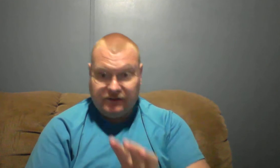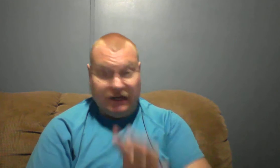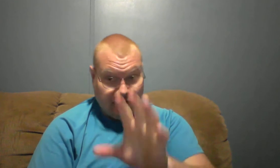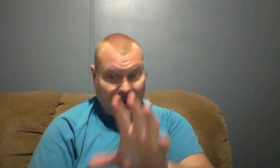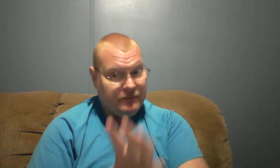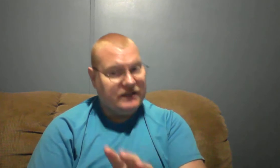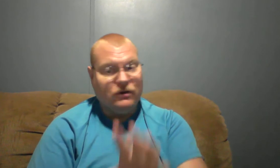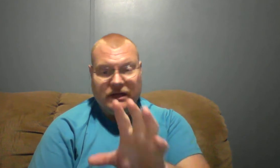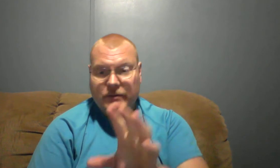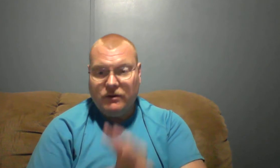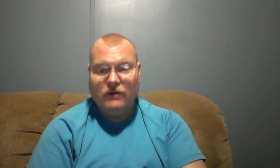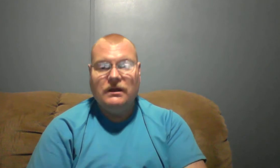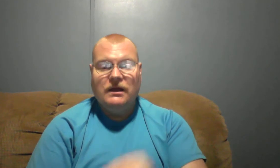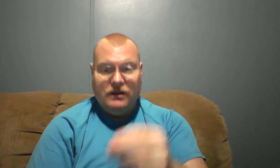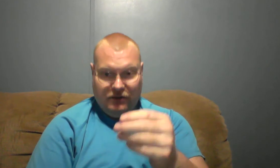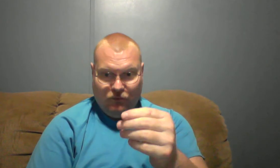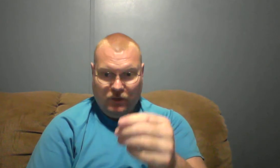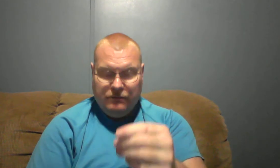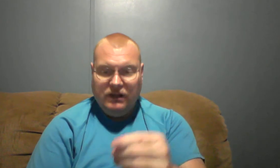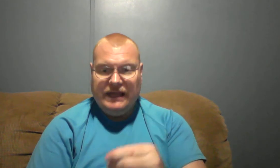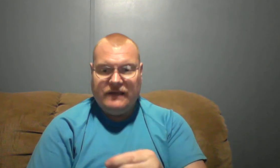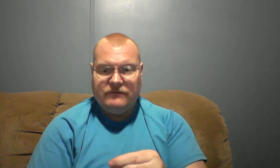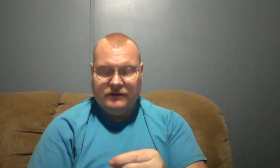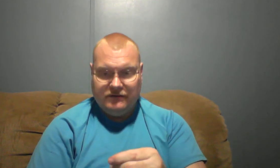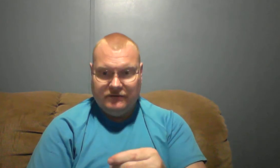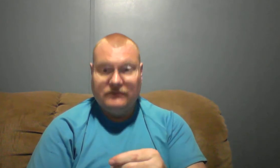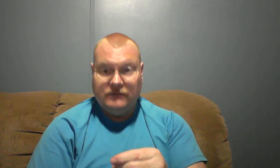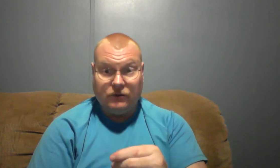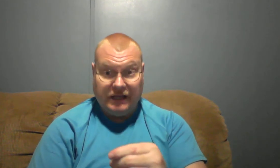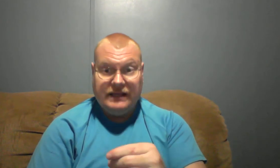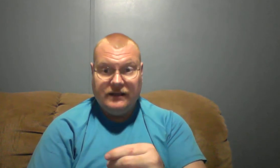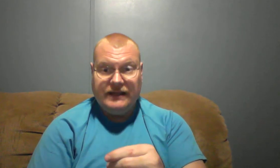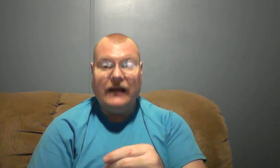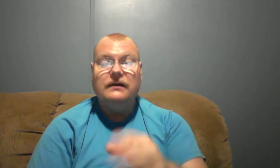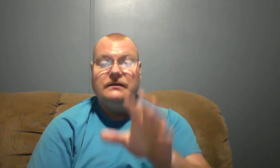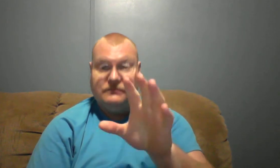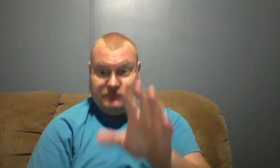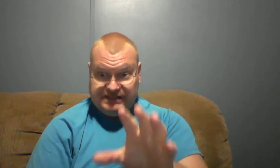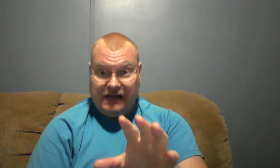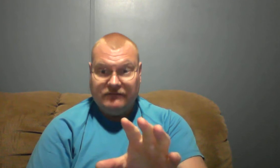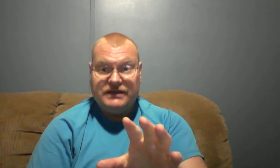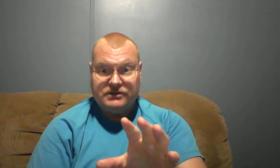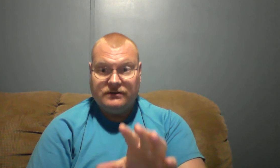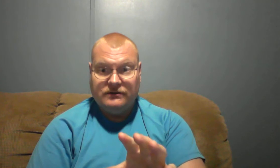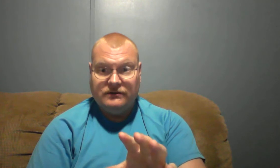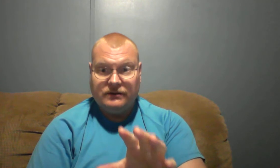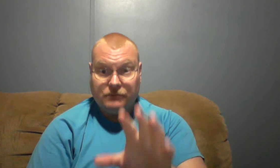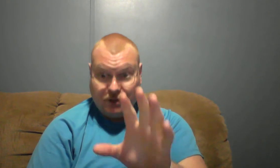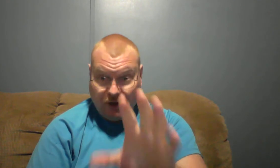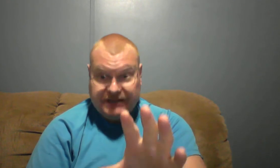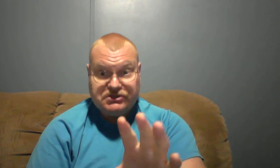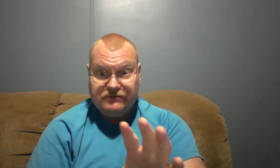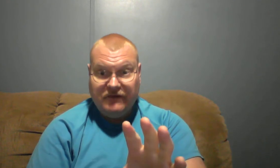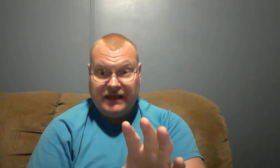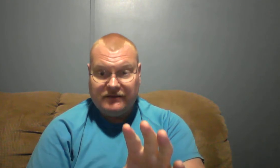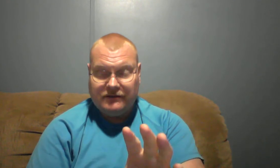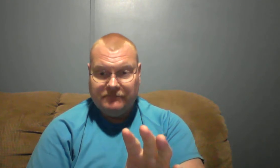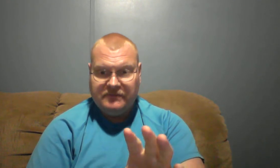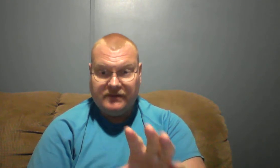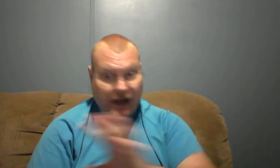Wait a minute. Don't get me wrong. We believe. Okay? Yeah. Salvation. Grace through faith. Not of